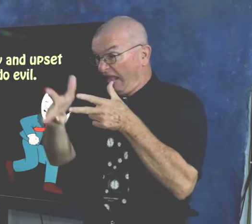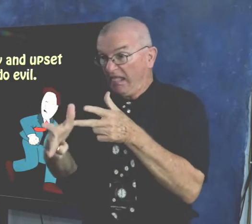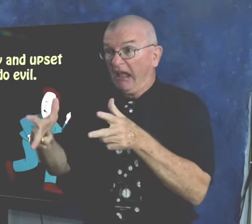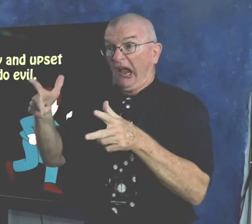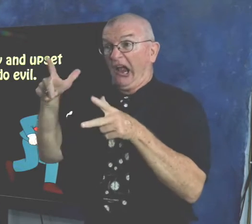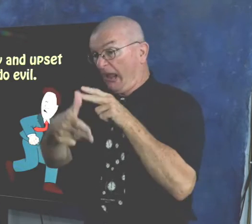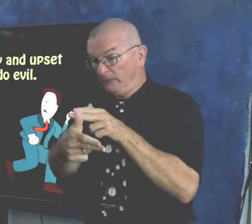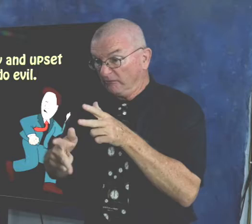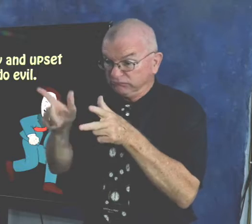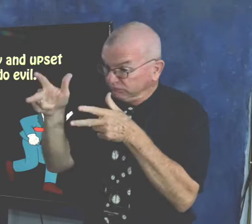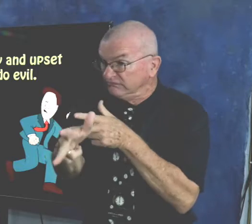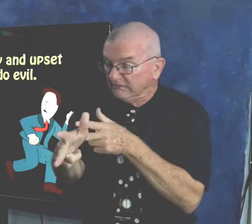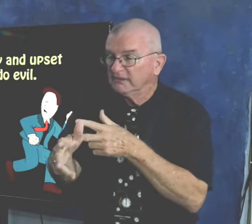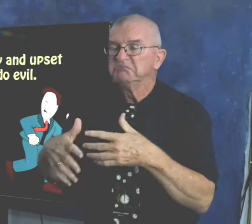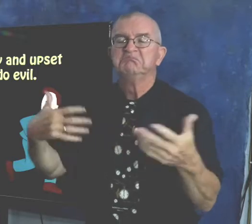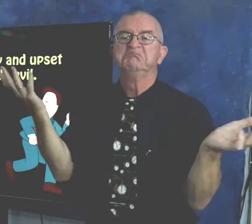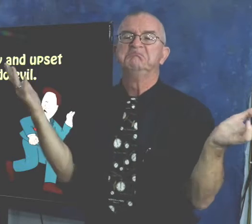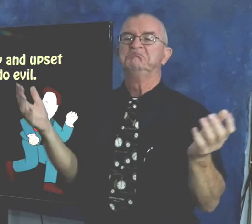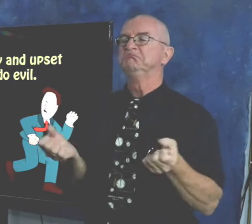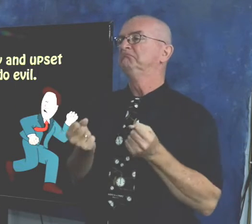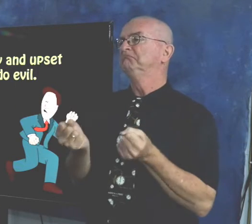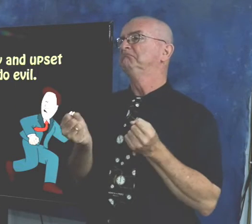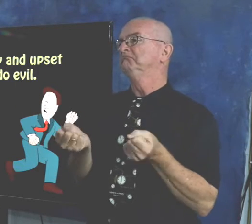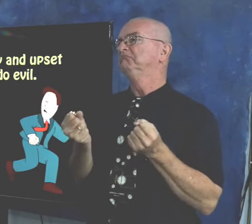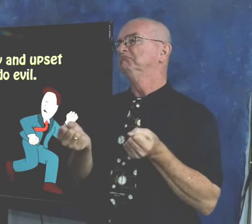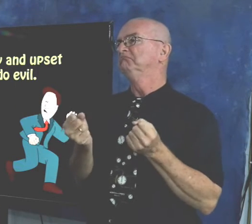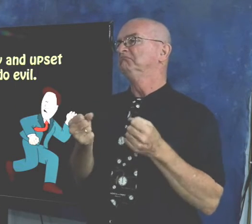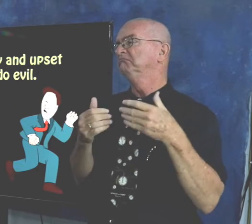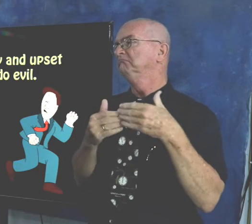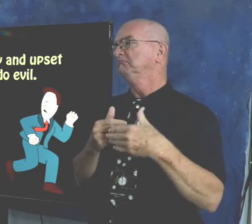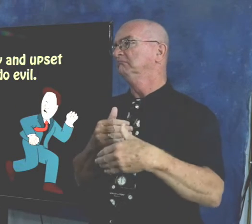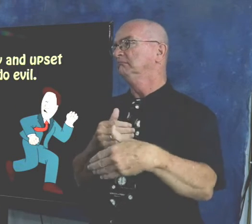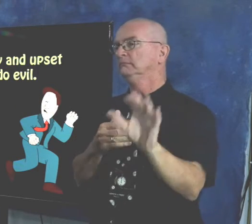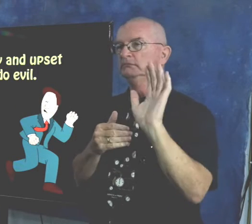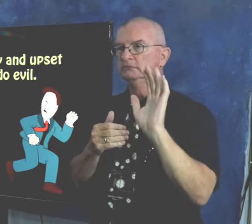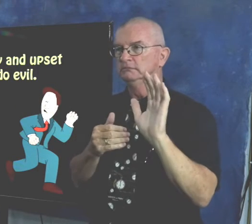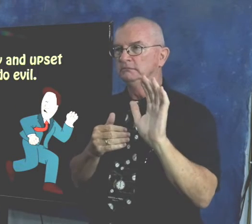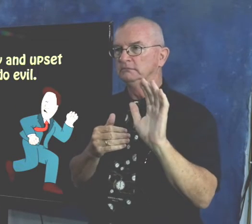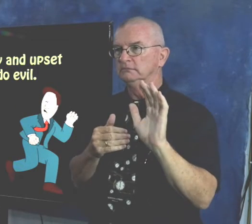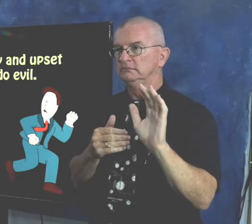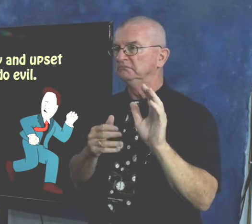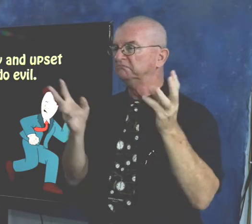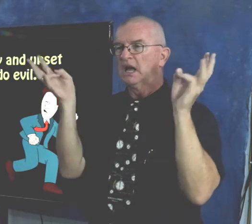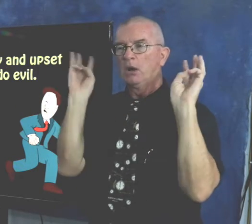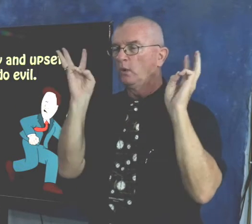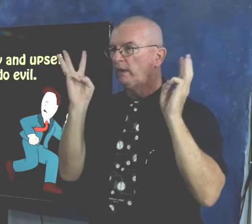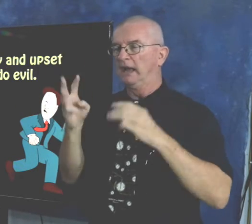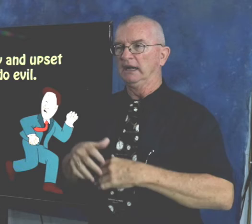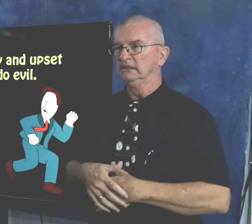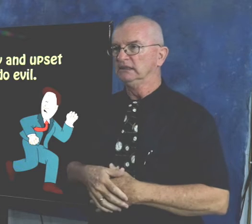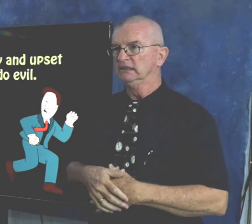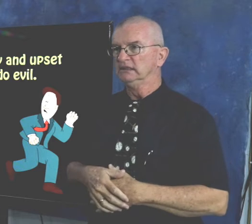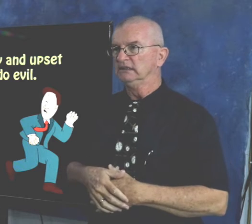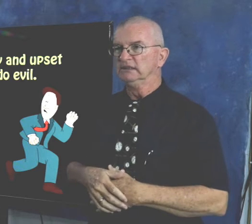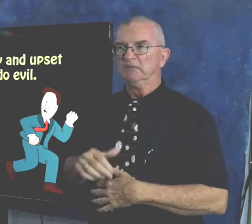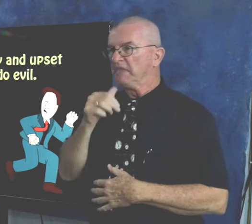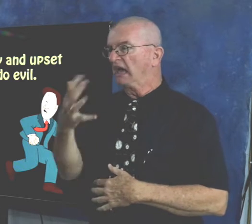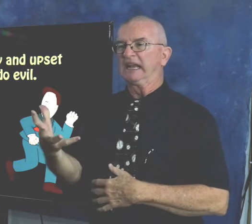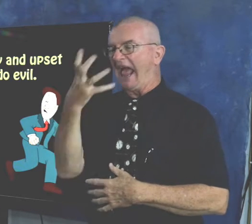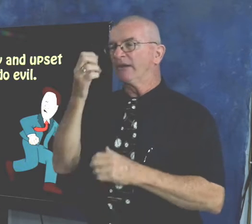If a person passes me and cuts me off, so what? I'm just going to keep driving and let them go. I'm not going to worry about it.